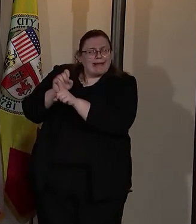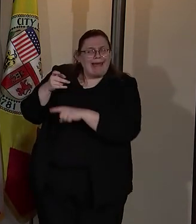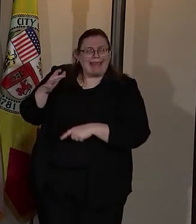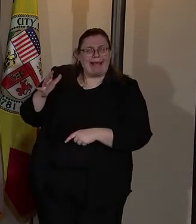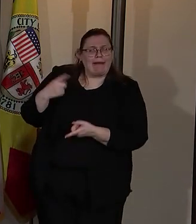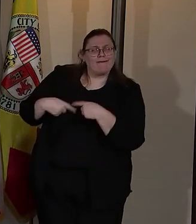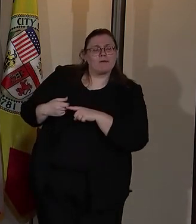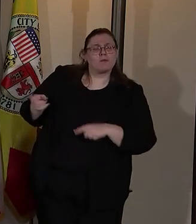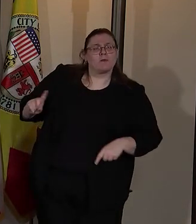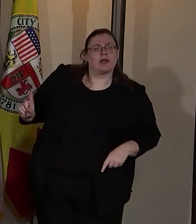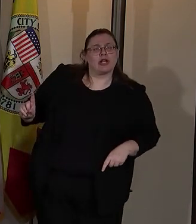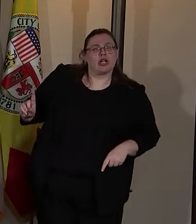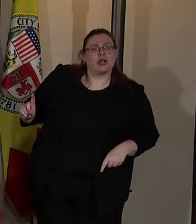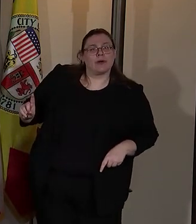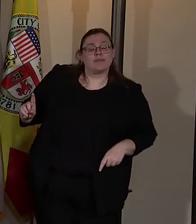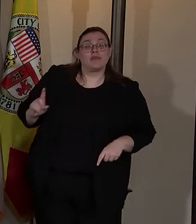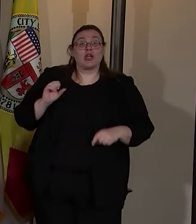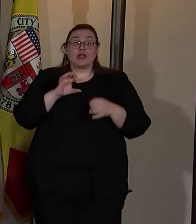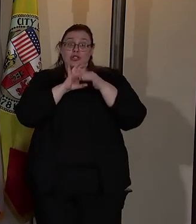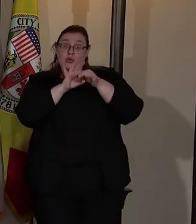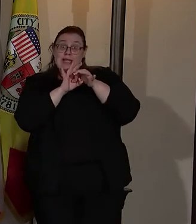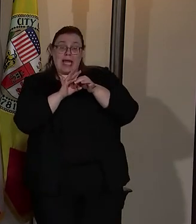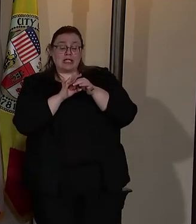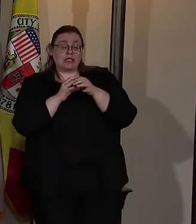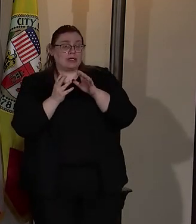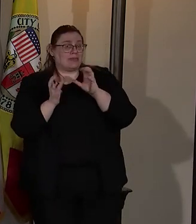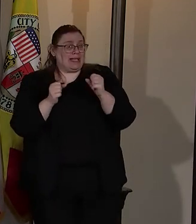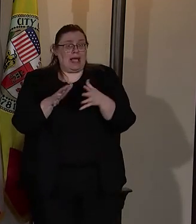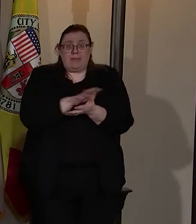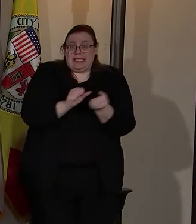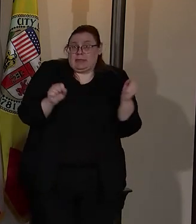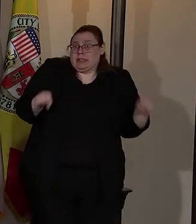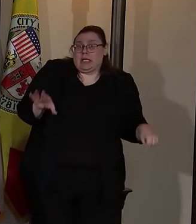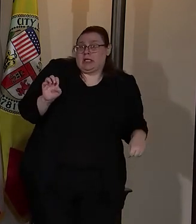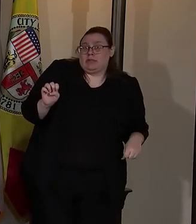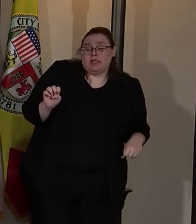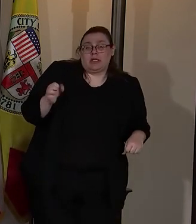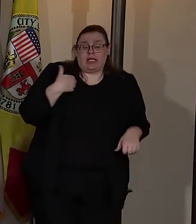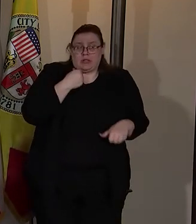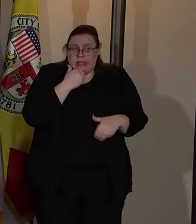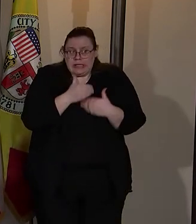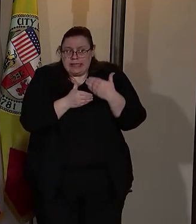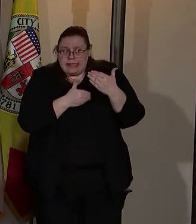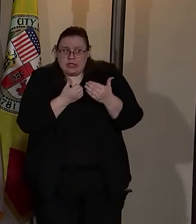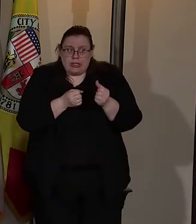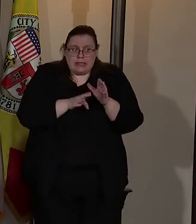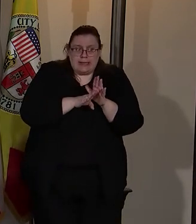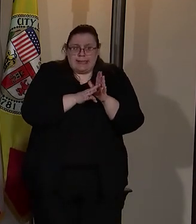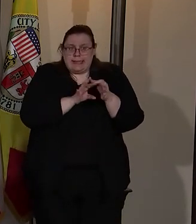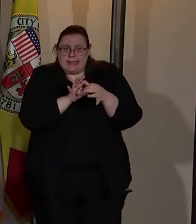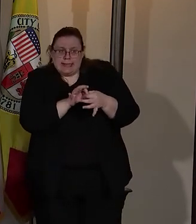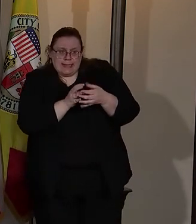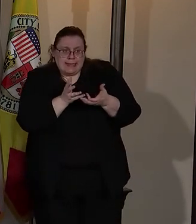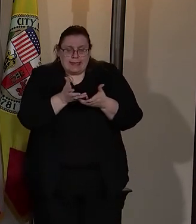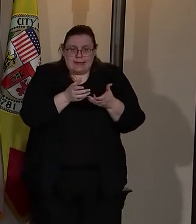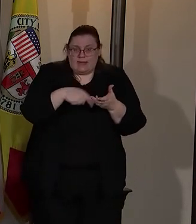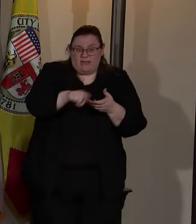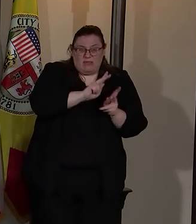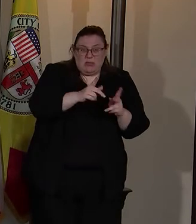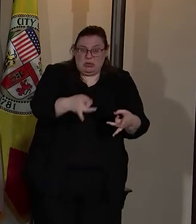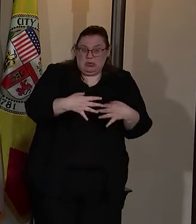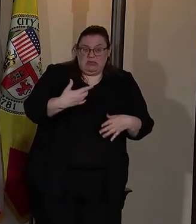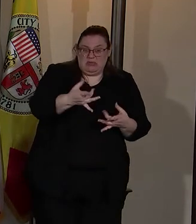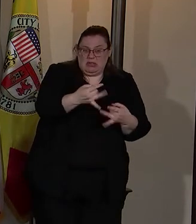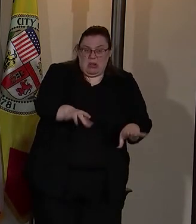from. So relationships are fragile. As we work through this and attempt to build relationships with those that don't like us